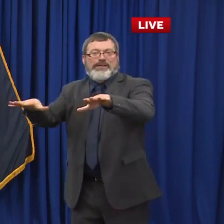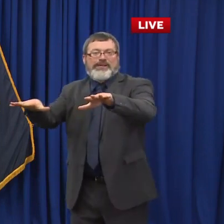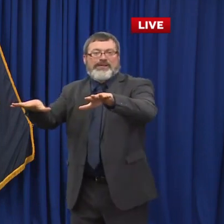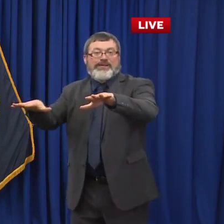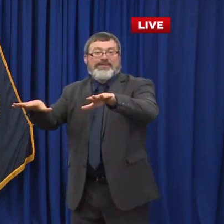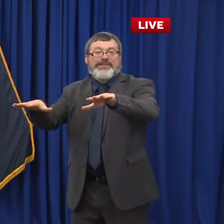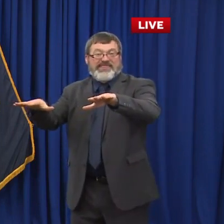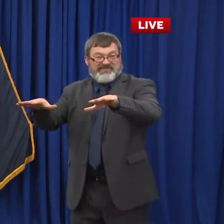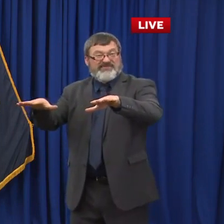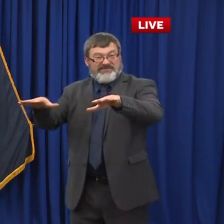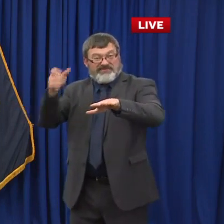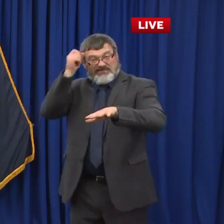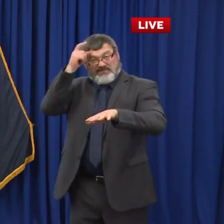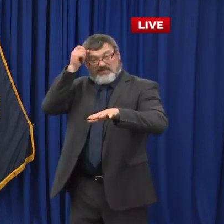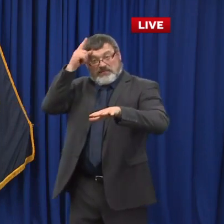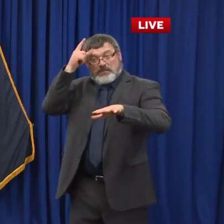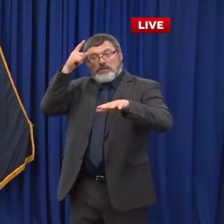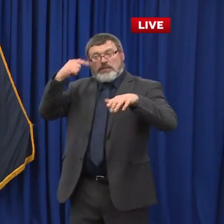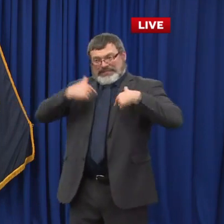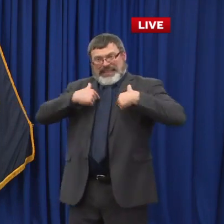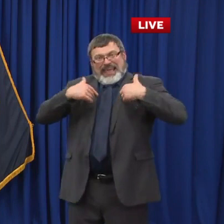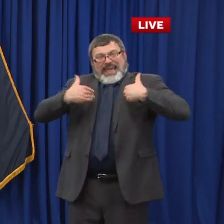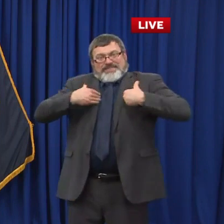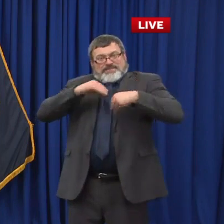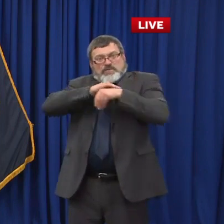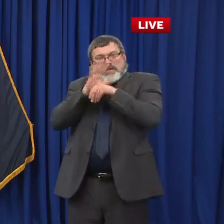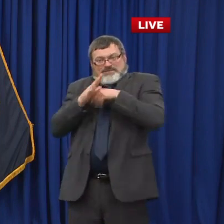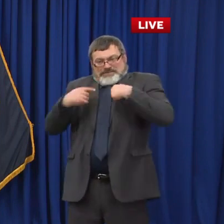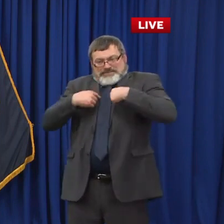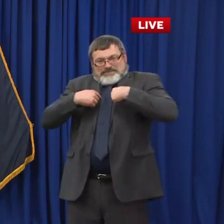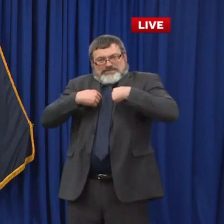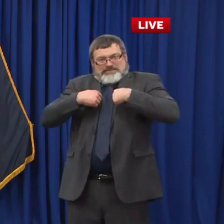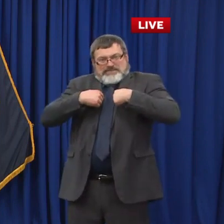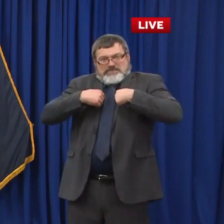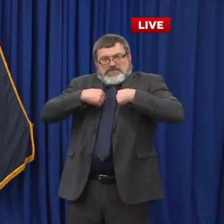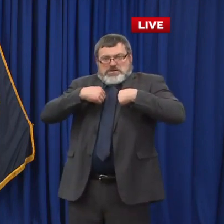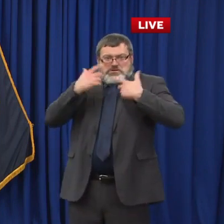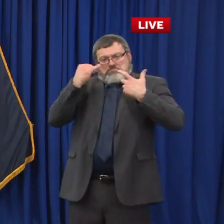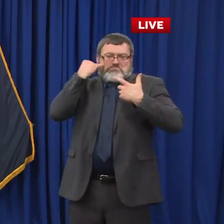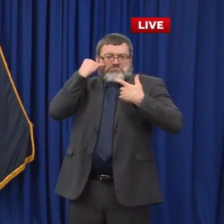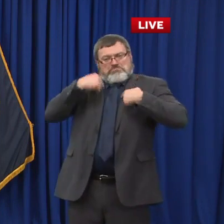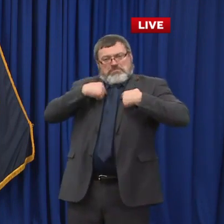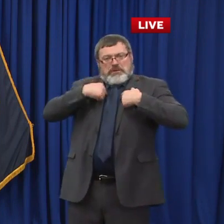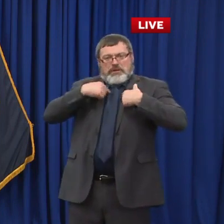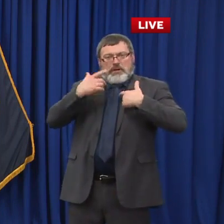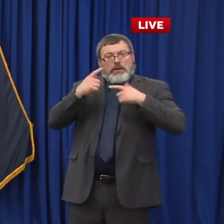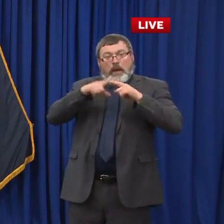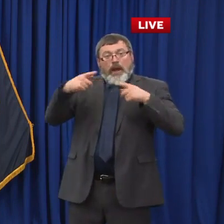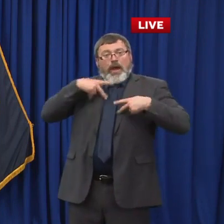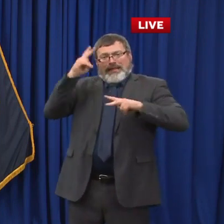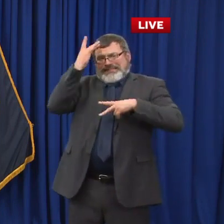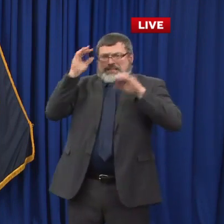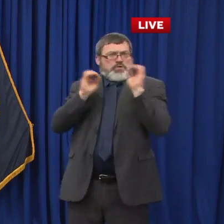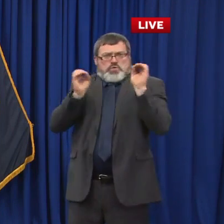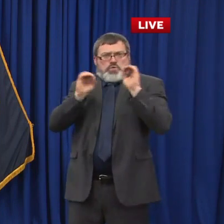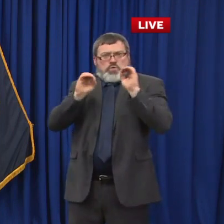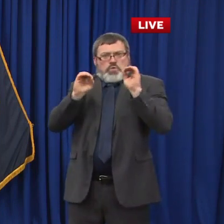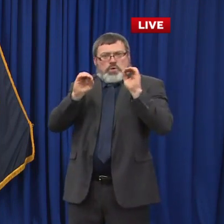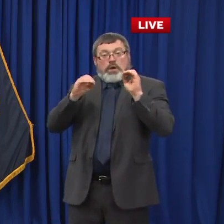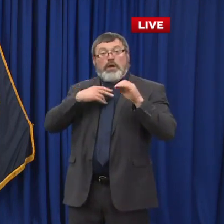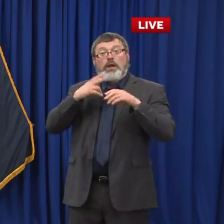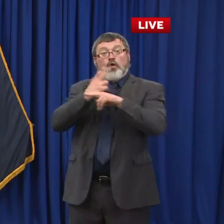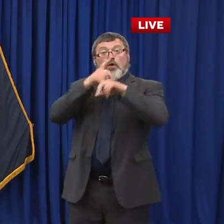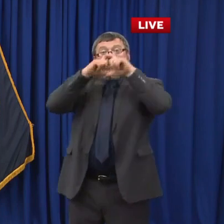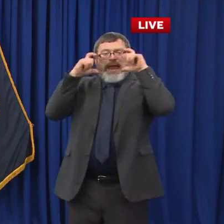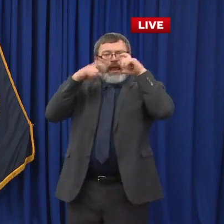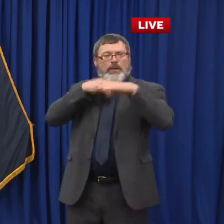yourself having to be quarantined. You risk kids having to be put out of school for weeks while they while they too are being quarantined. It